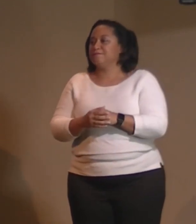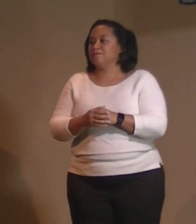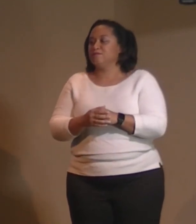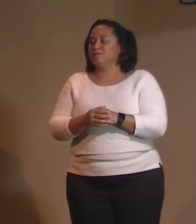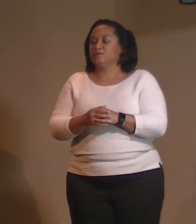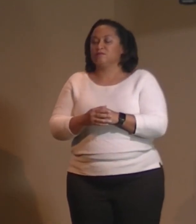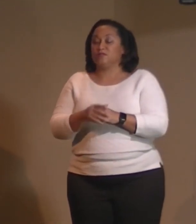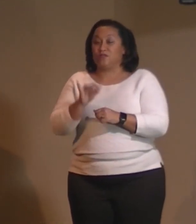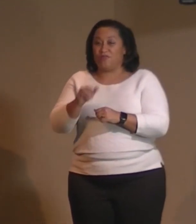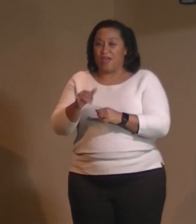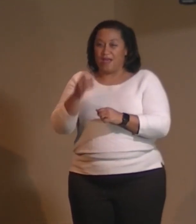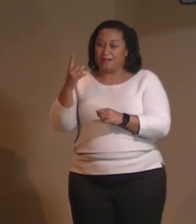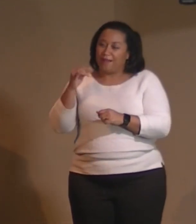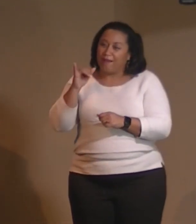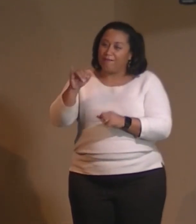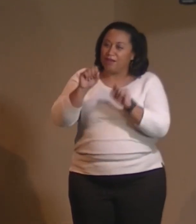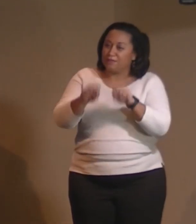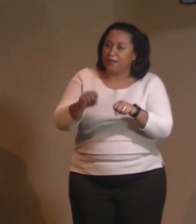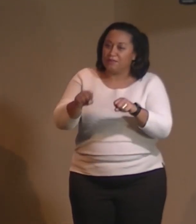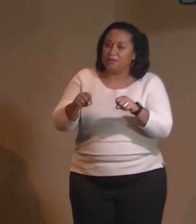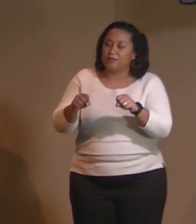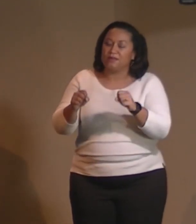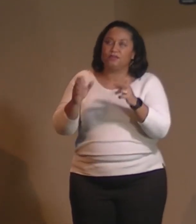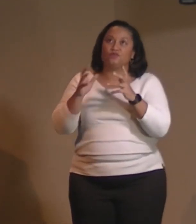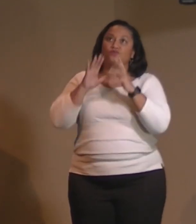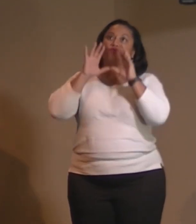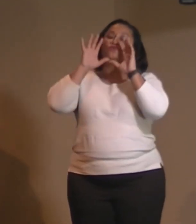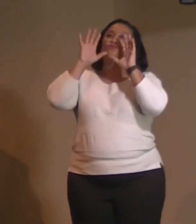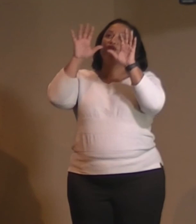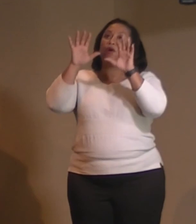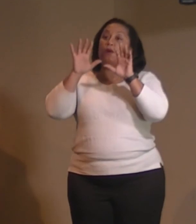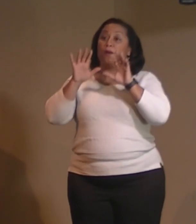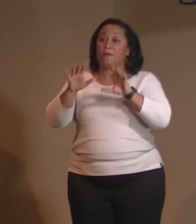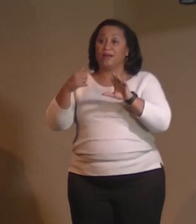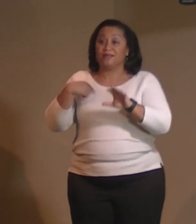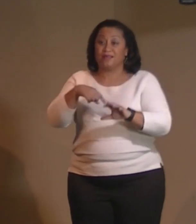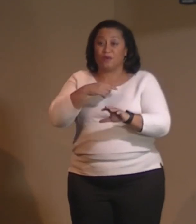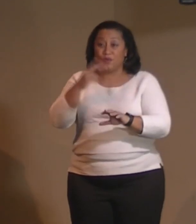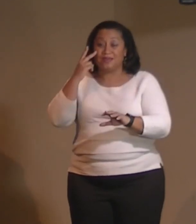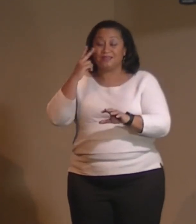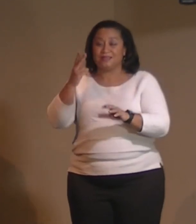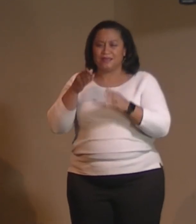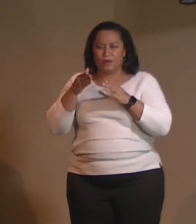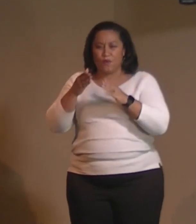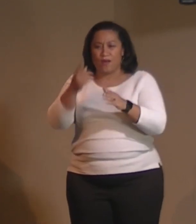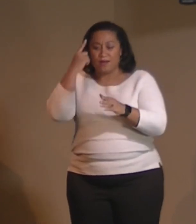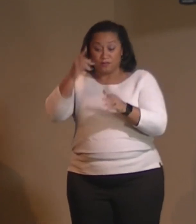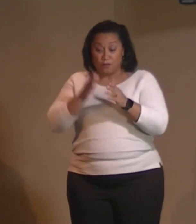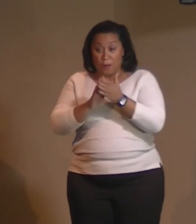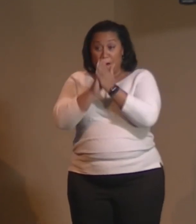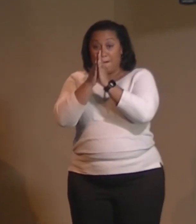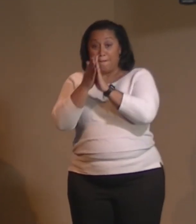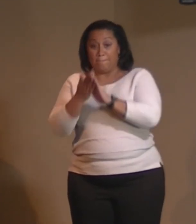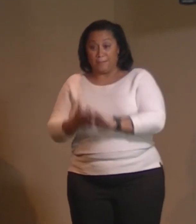wondrous is this infinite possibility that we see ways for peace to be.